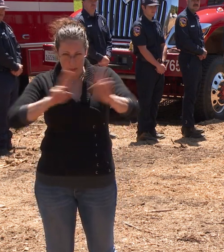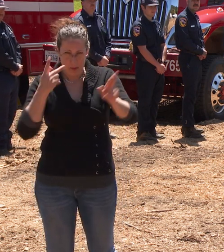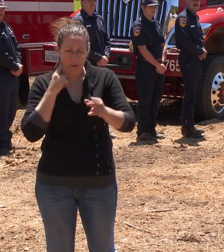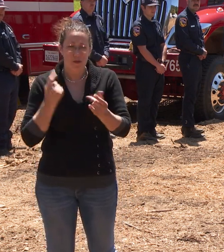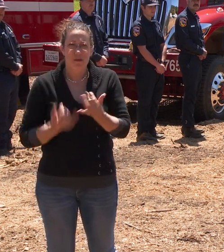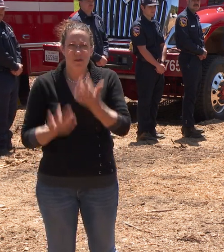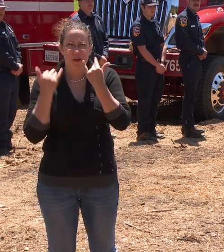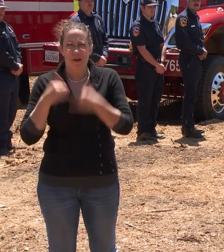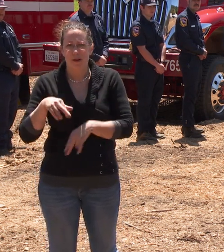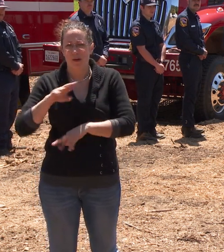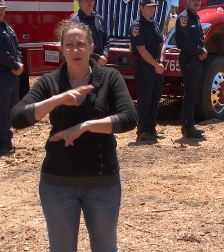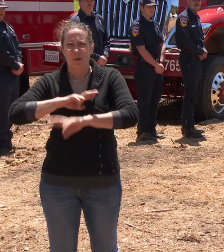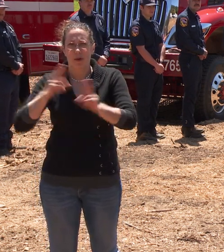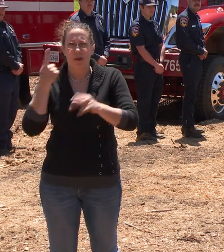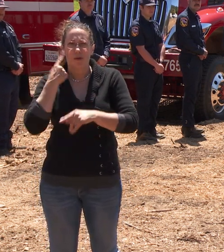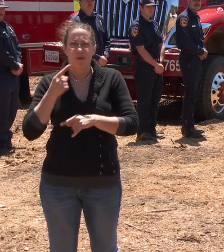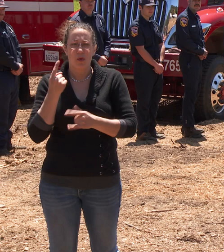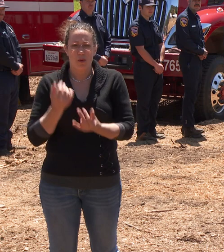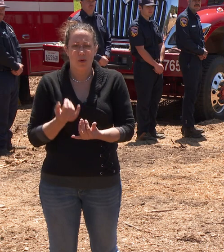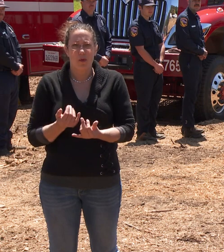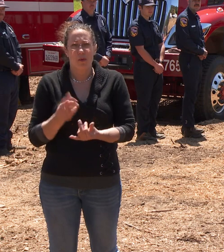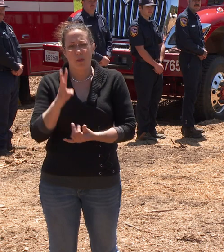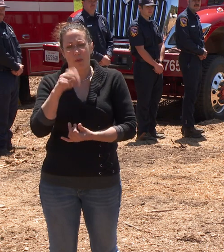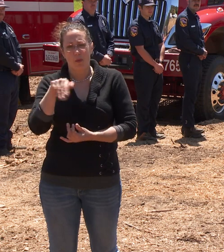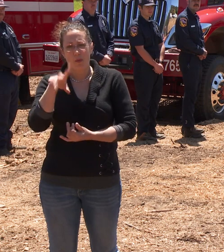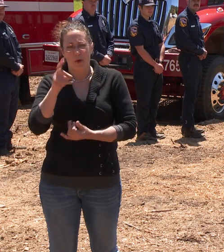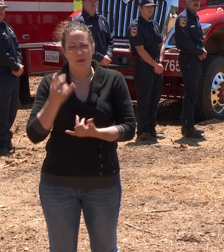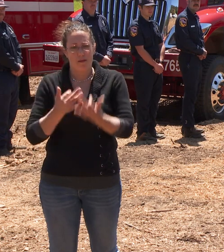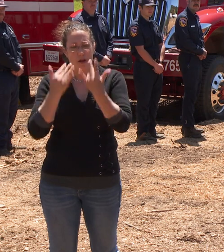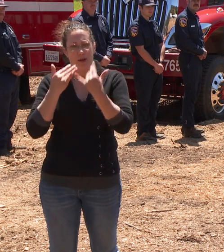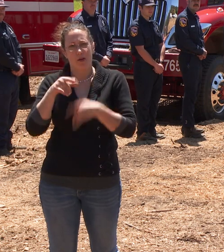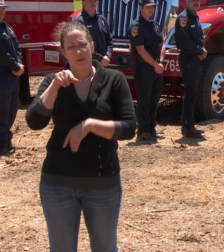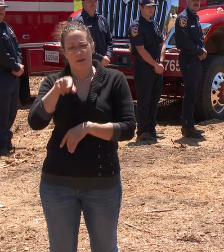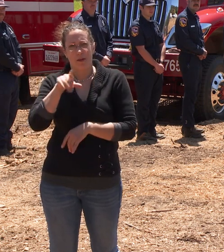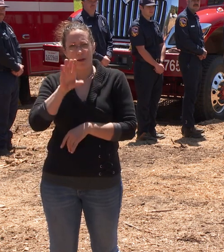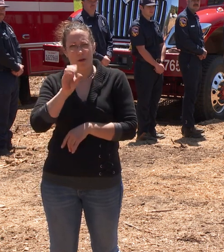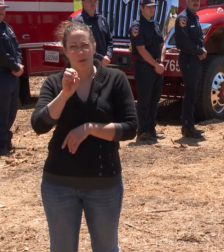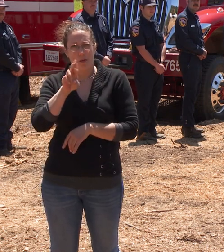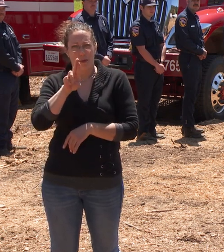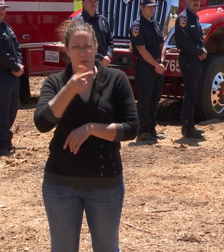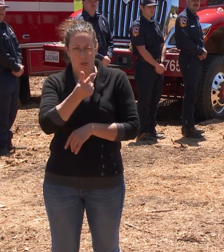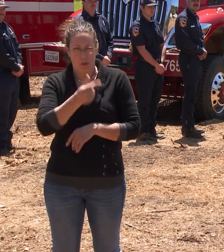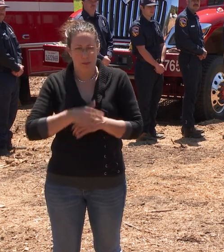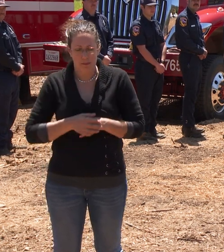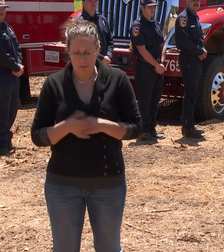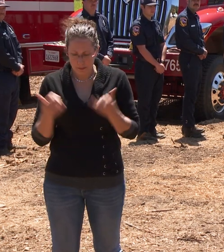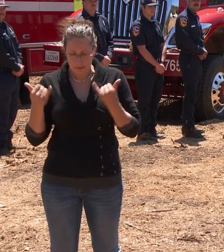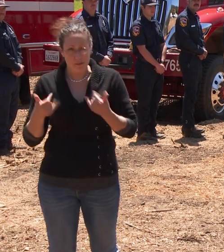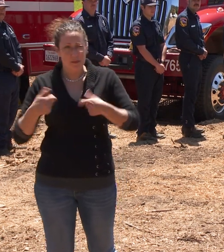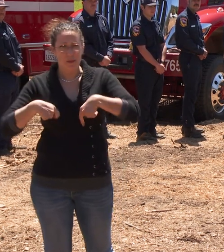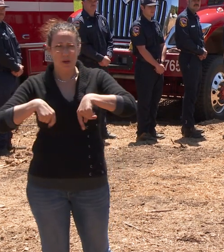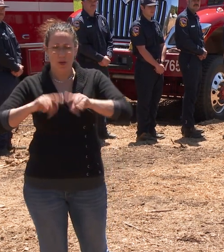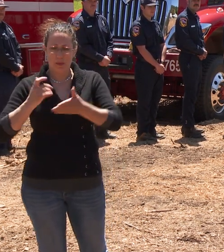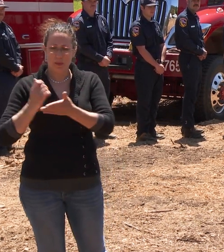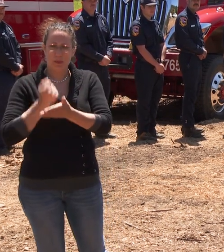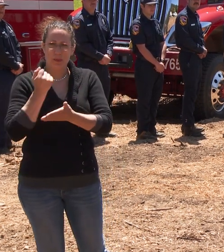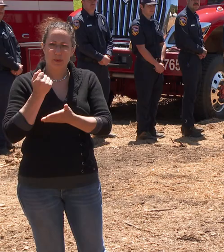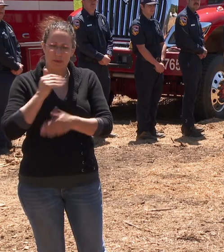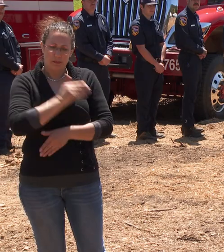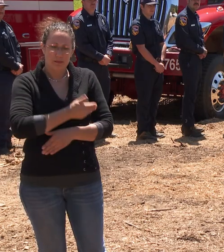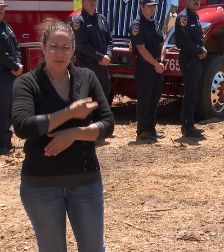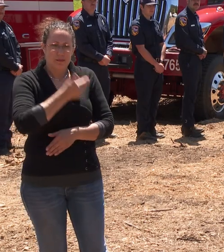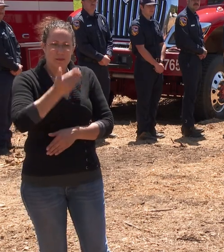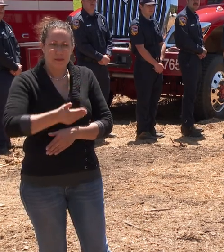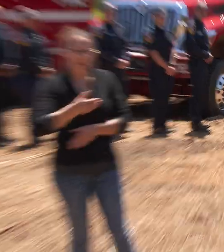wildfire, go to www.readyforwildfire.org Now I want to take an opportunity to invite up Nicholas